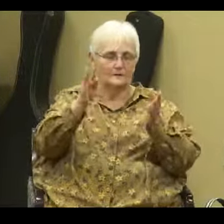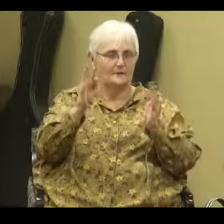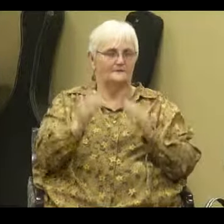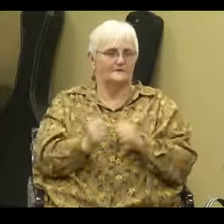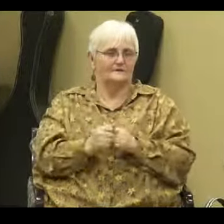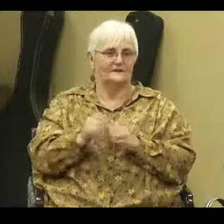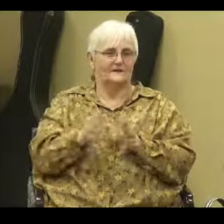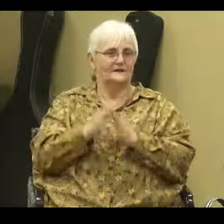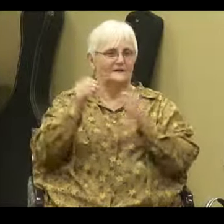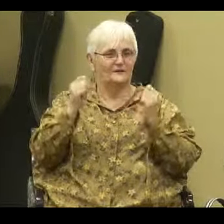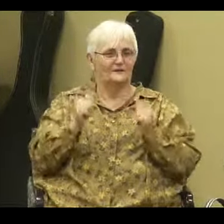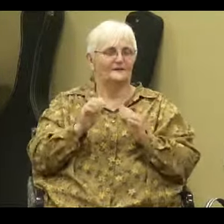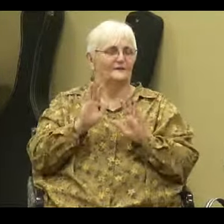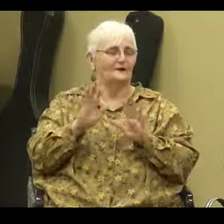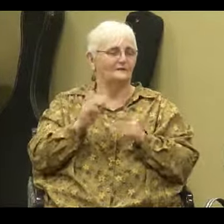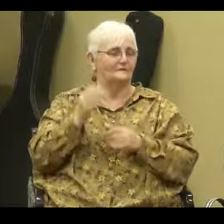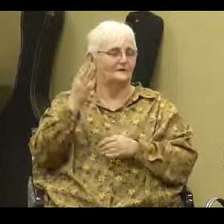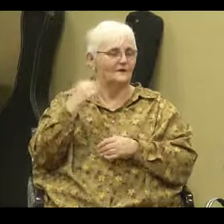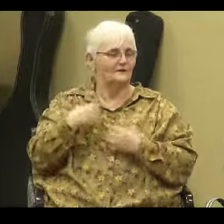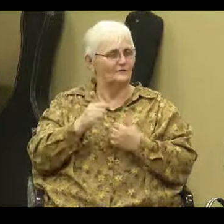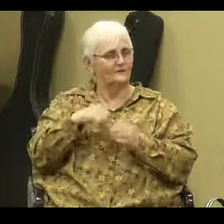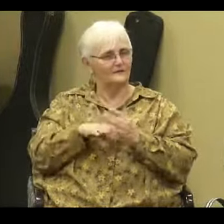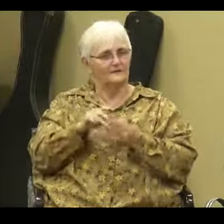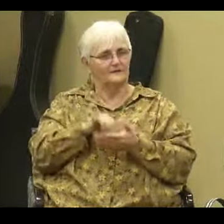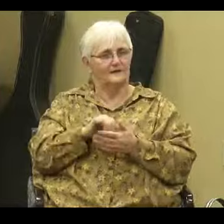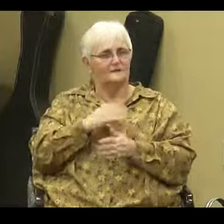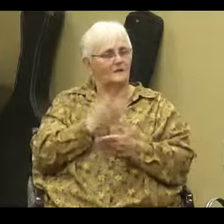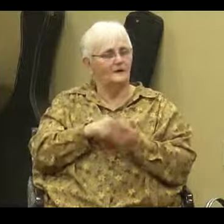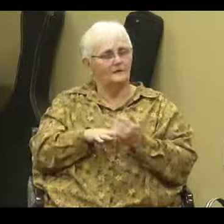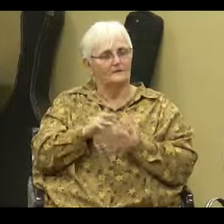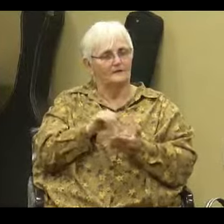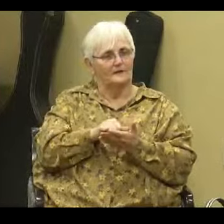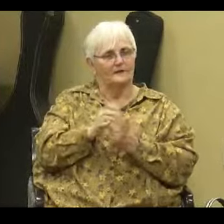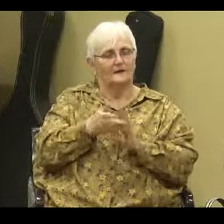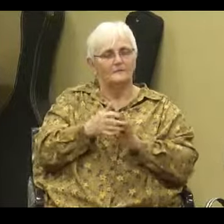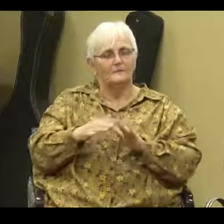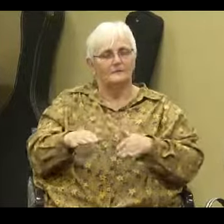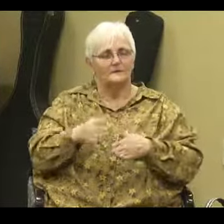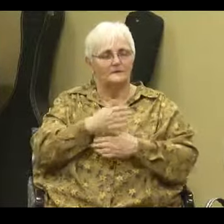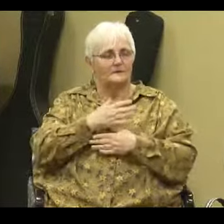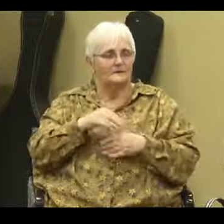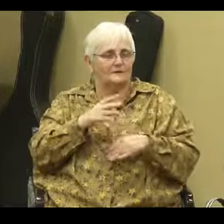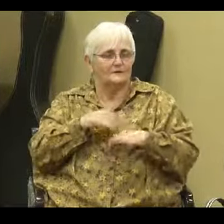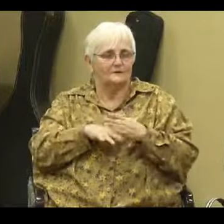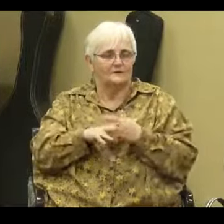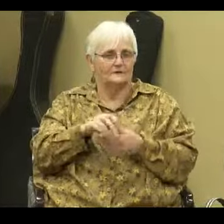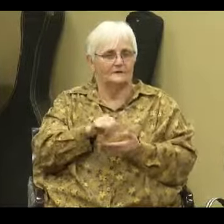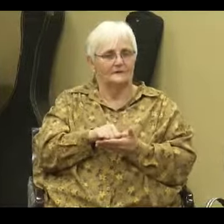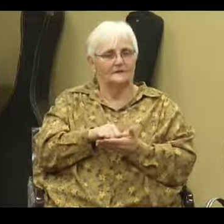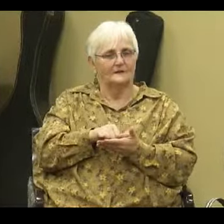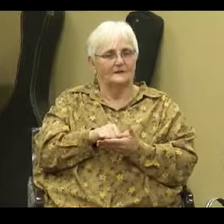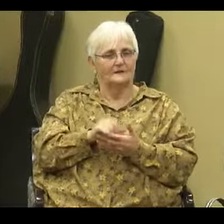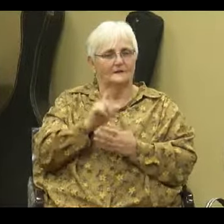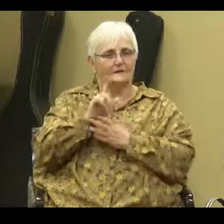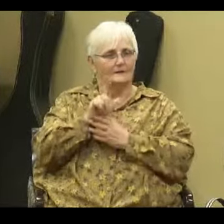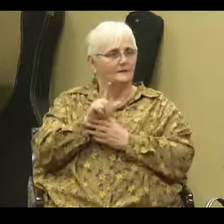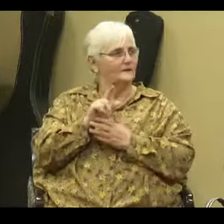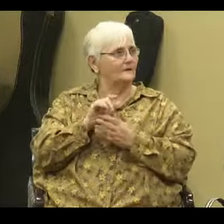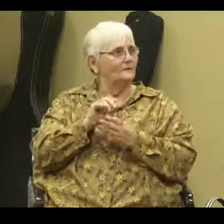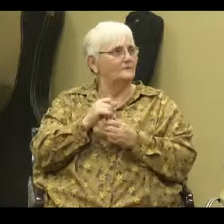there's a strength in that, there's a power in that, there's a peace and a joy in that. Luke, I mean Luke. Please